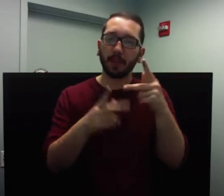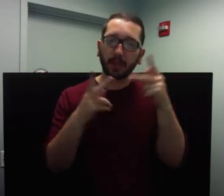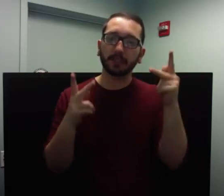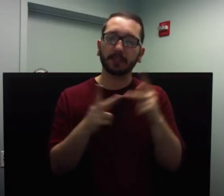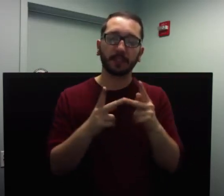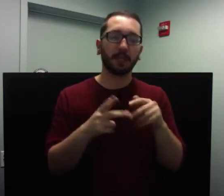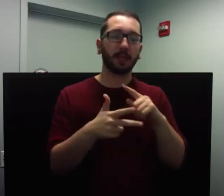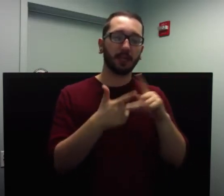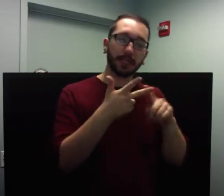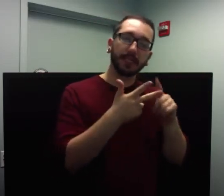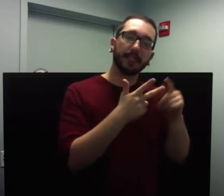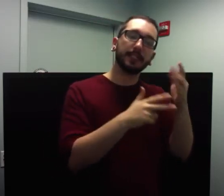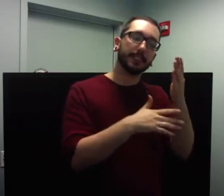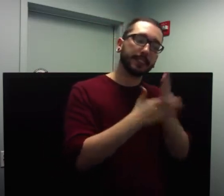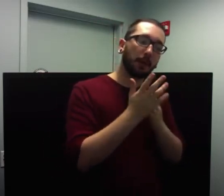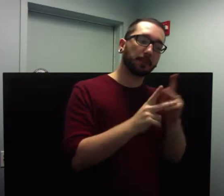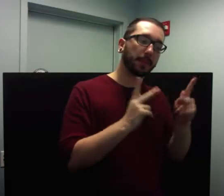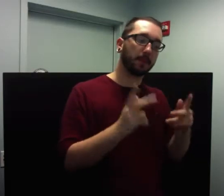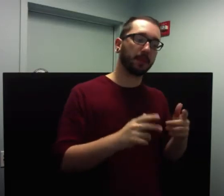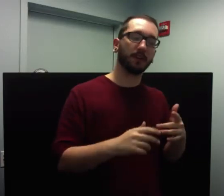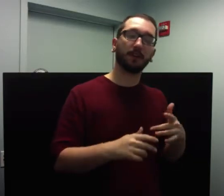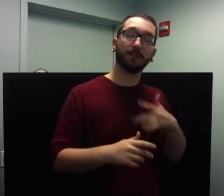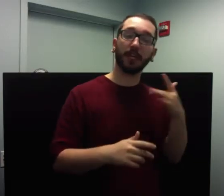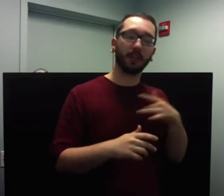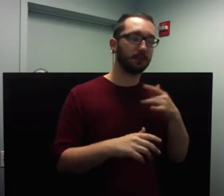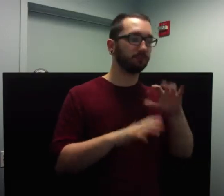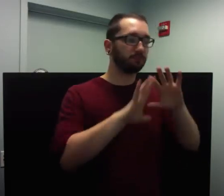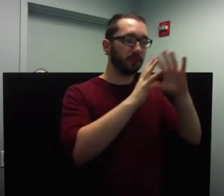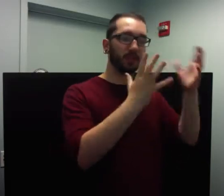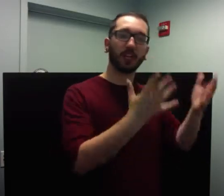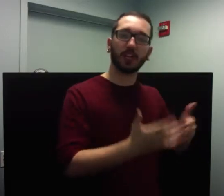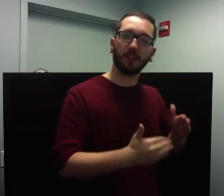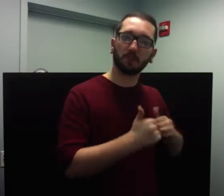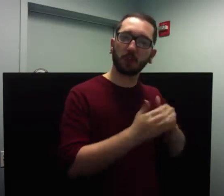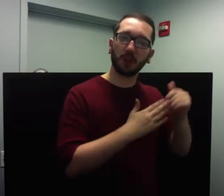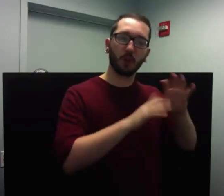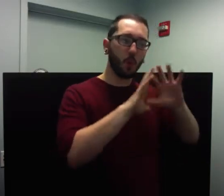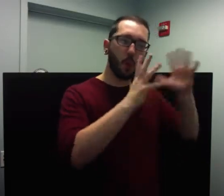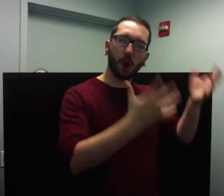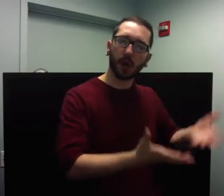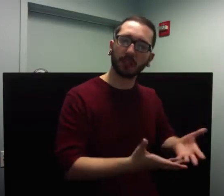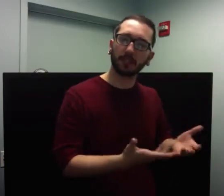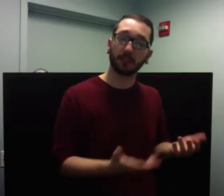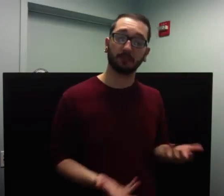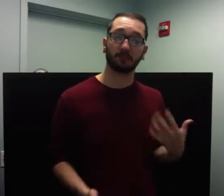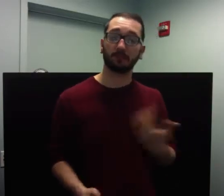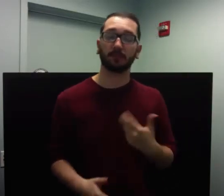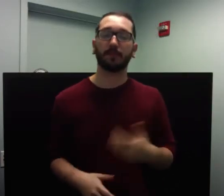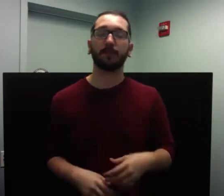But when a challenge is presented that is outside our personal comfort zone, fear appears.